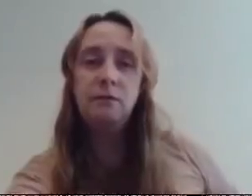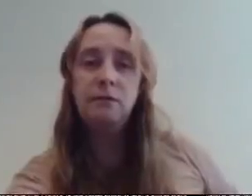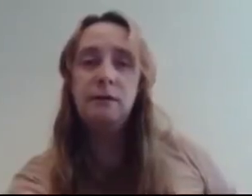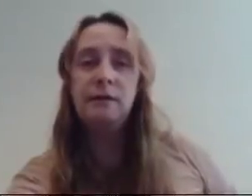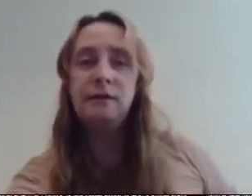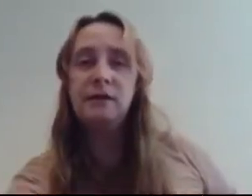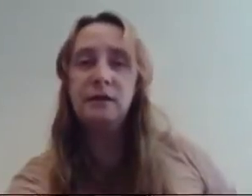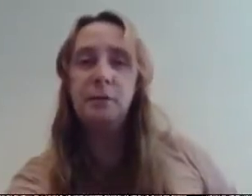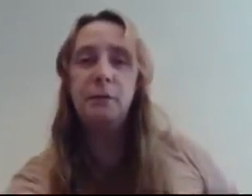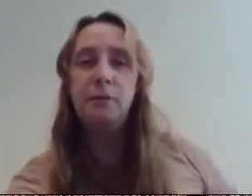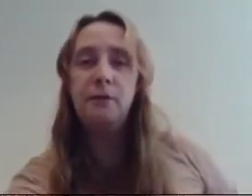i guess here coming up